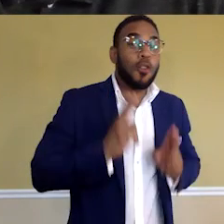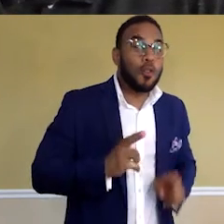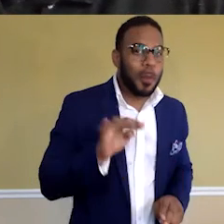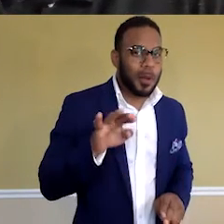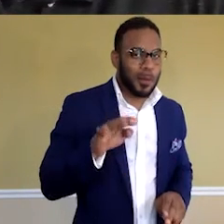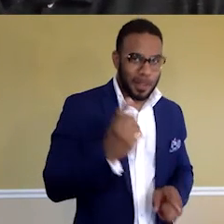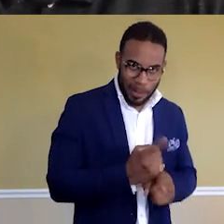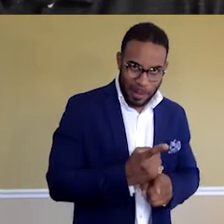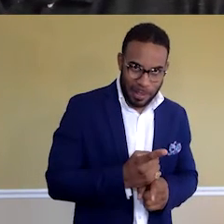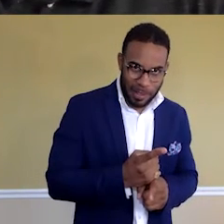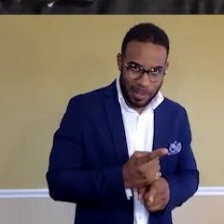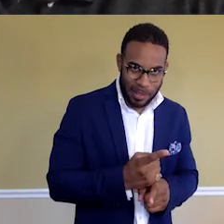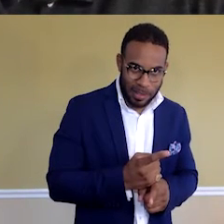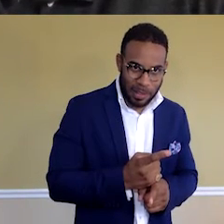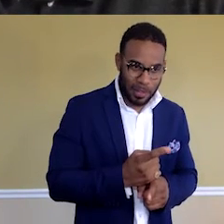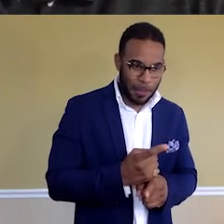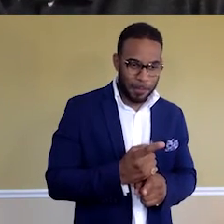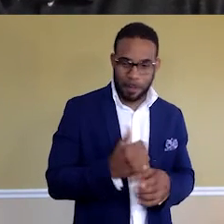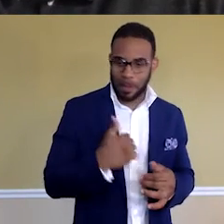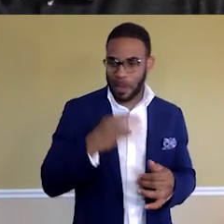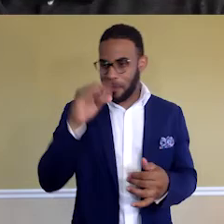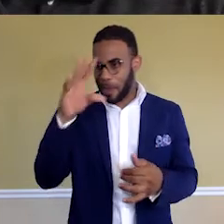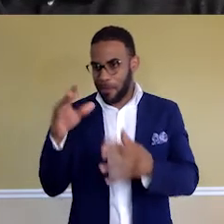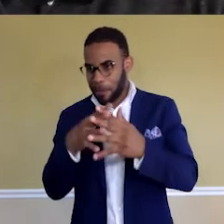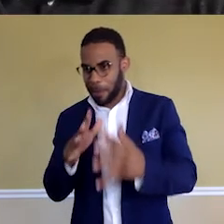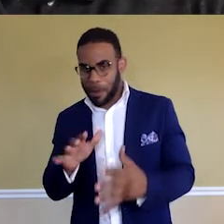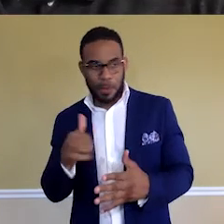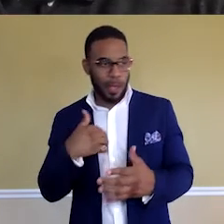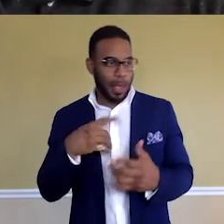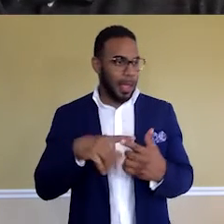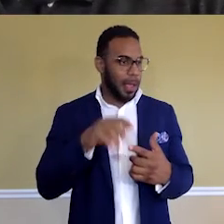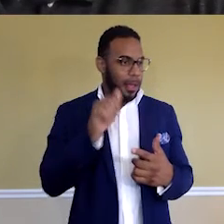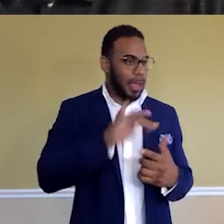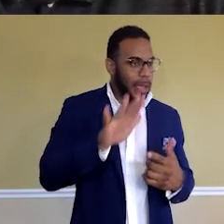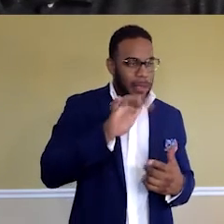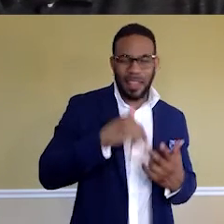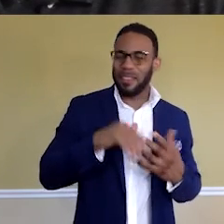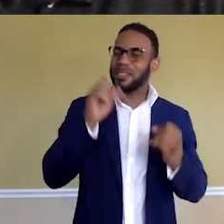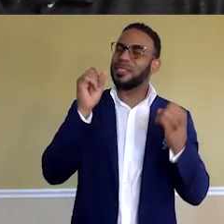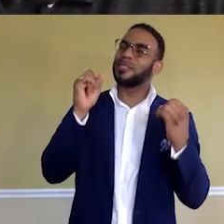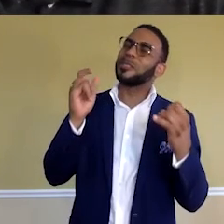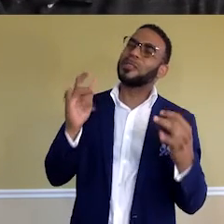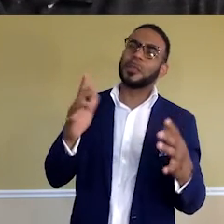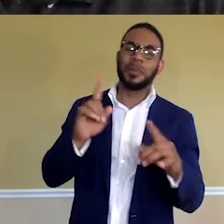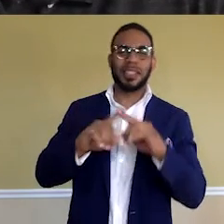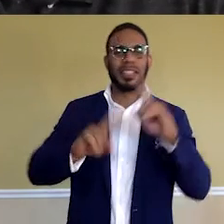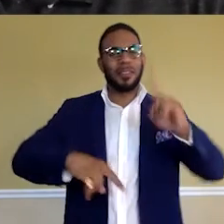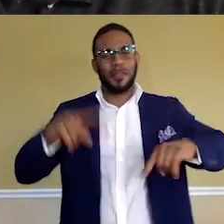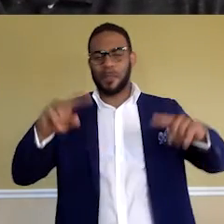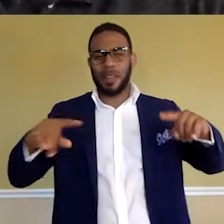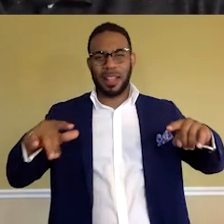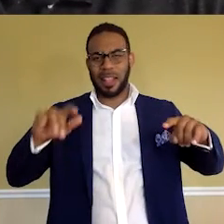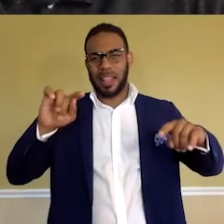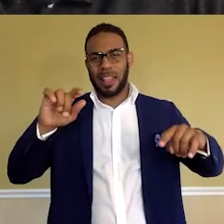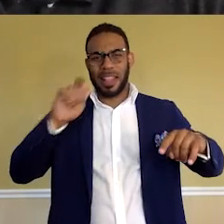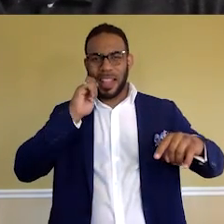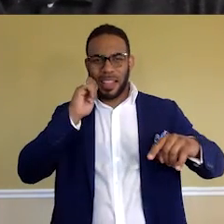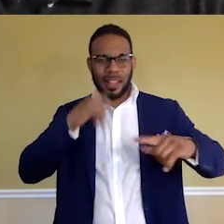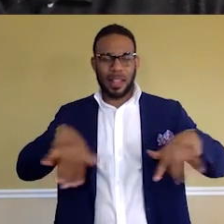right? And we have African-Americans, have, you know, Asians, you have so many different variety of ethnicities out there. But the